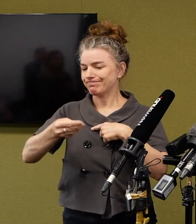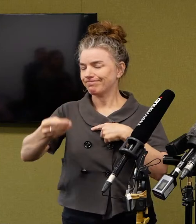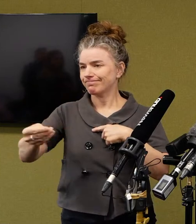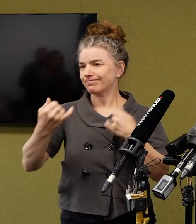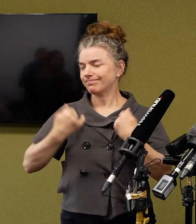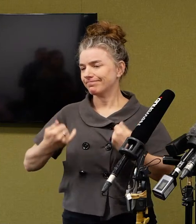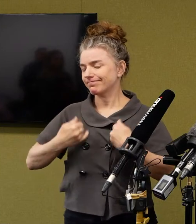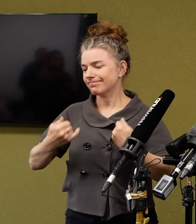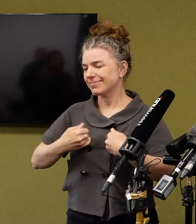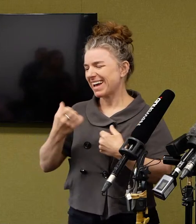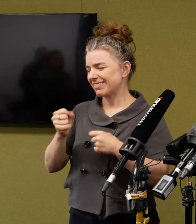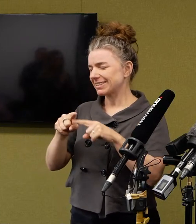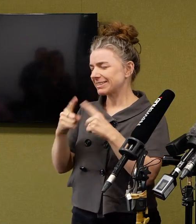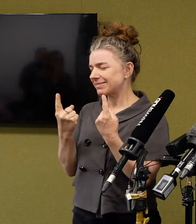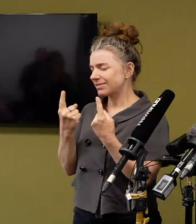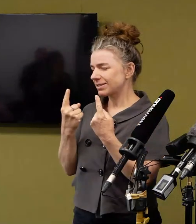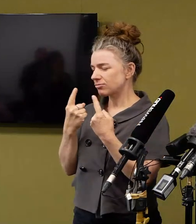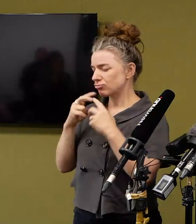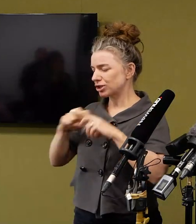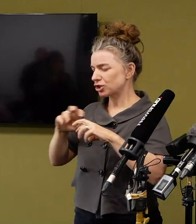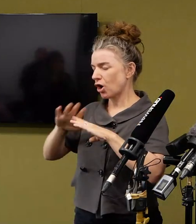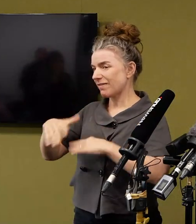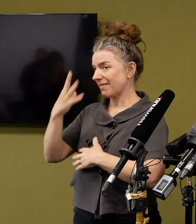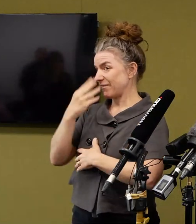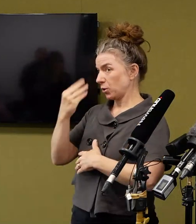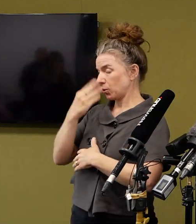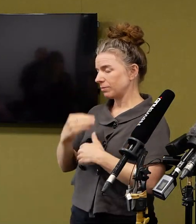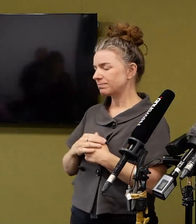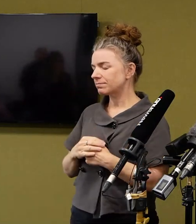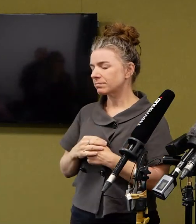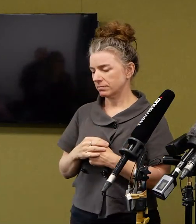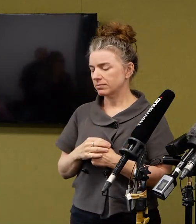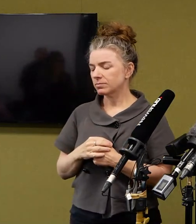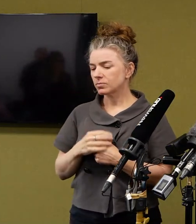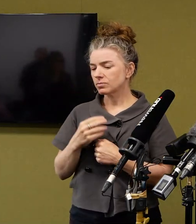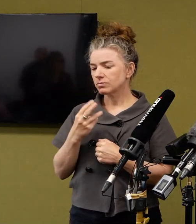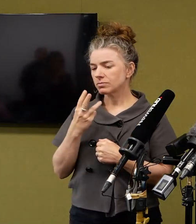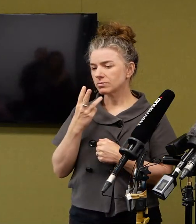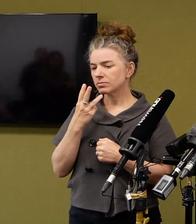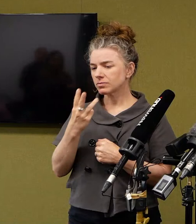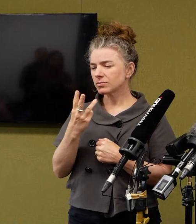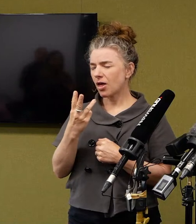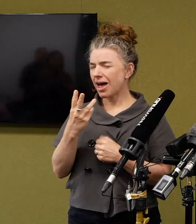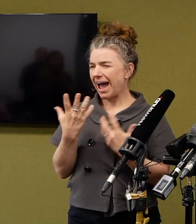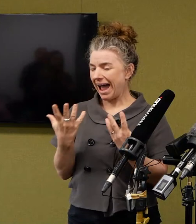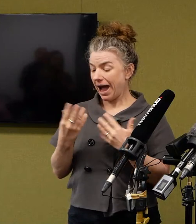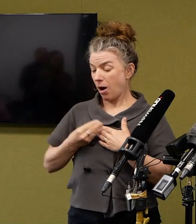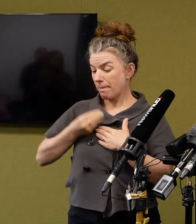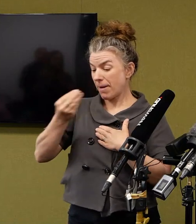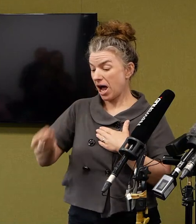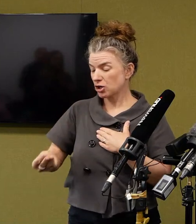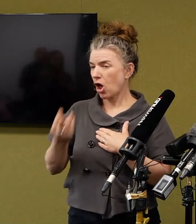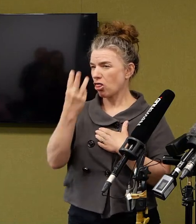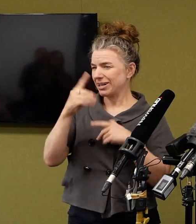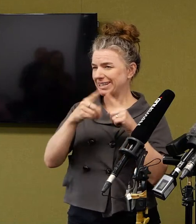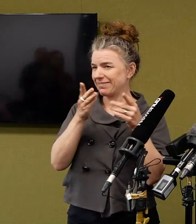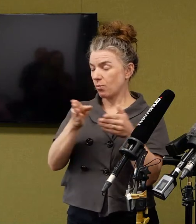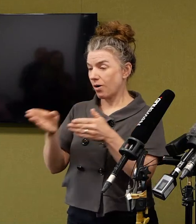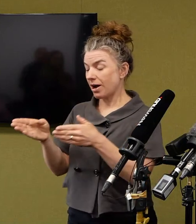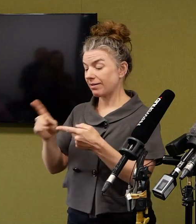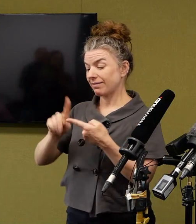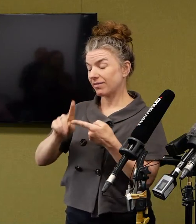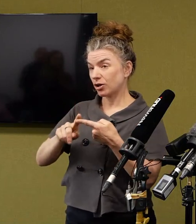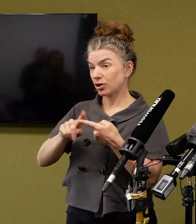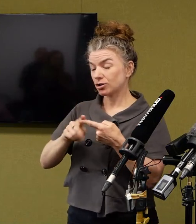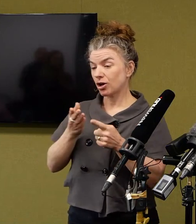regards to influenza. So in effect, there are three ways which respiratory viruses can be transmitted. First of all, by